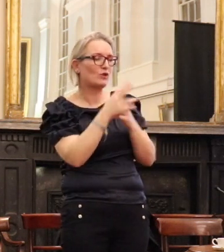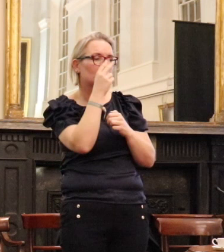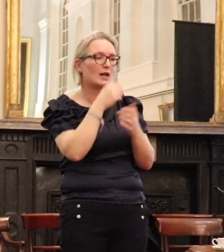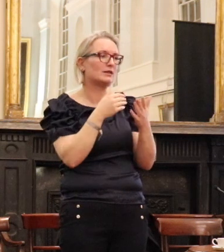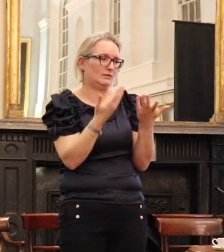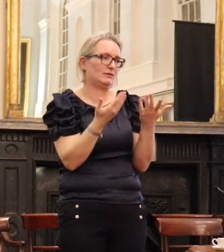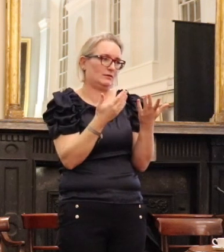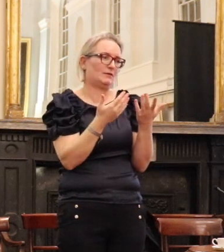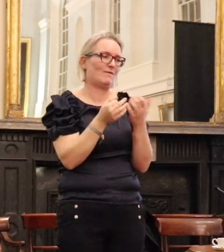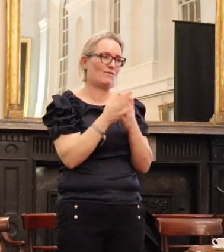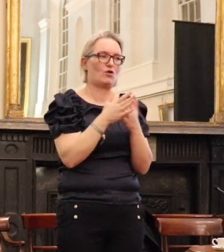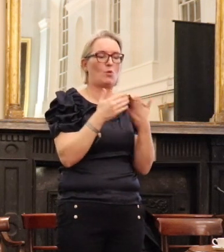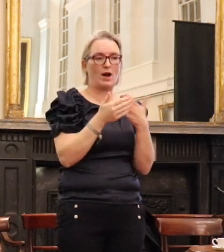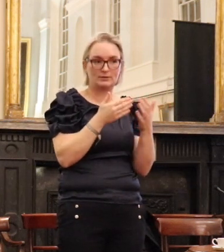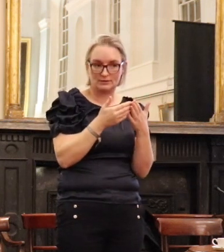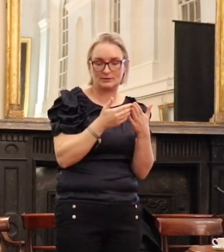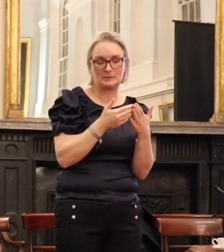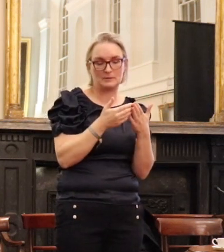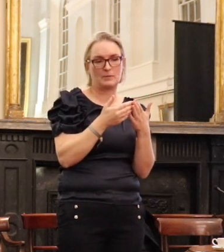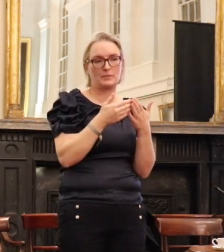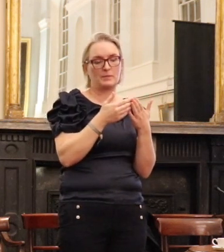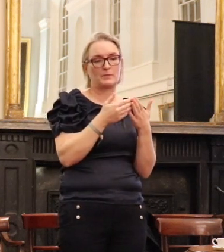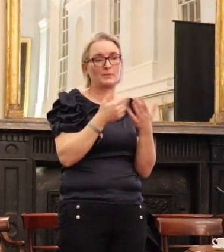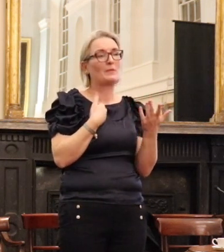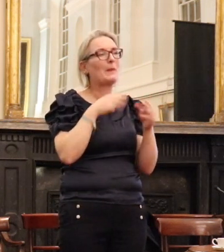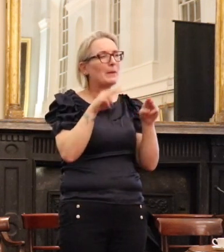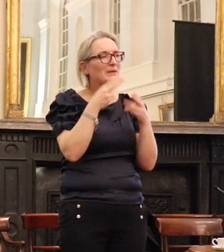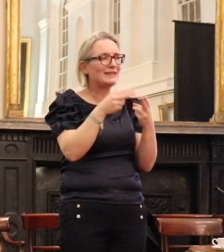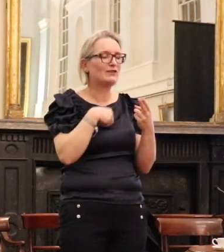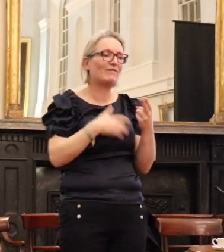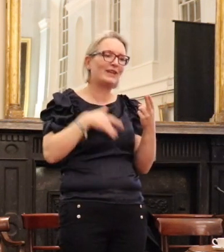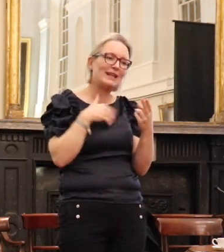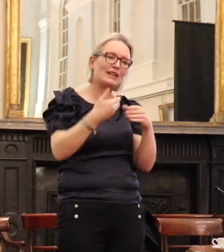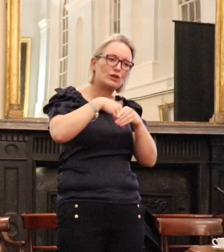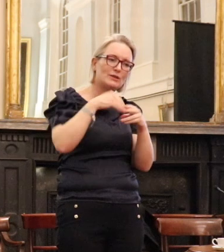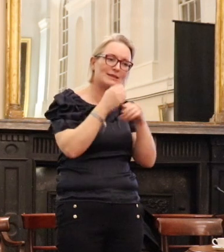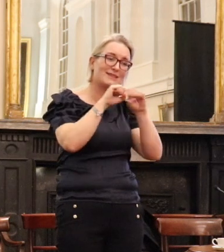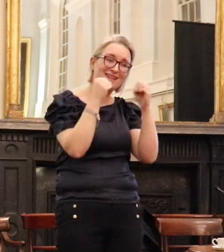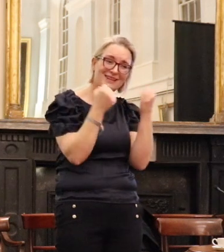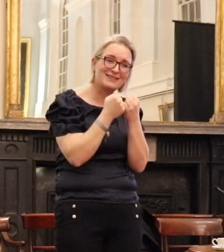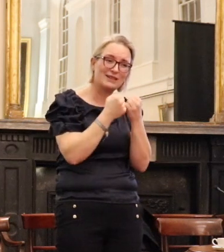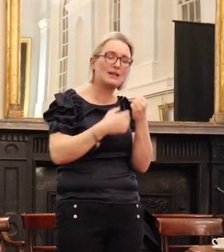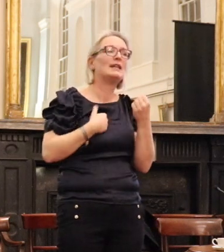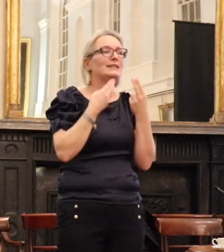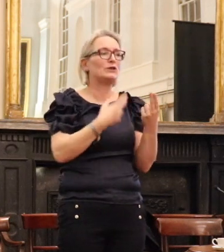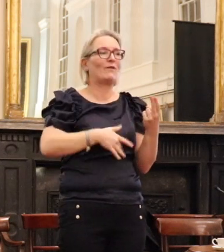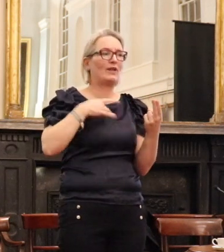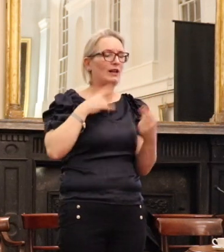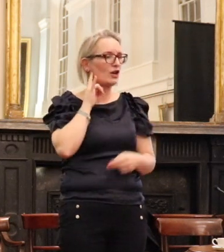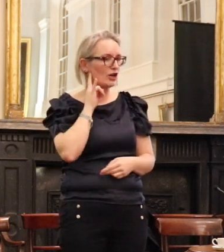success of democracy, I do believe that people need to feel included in their society and they need to feel heard